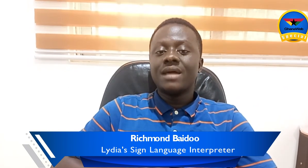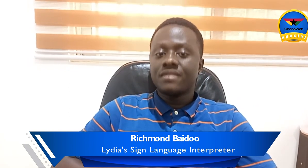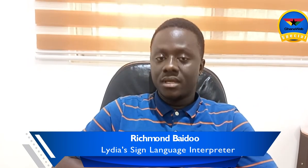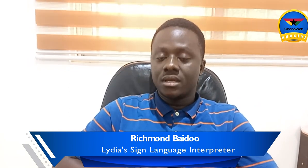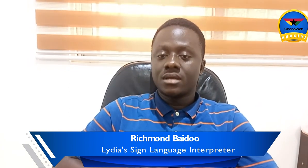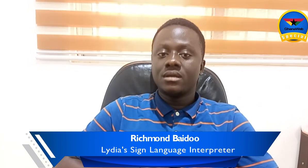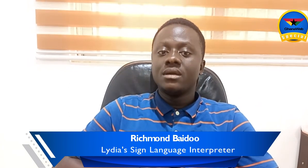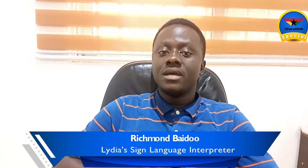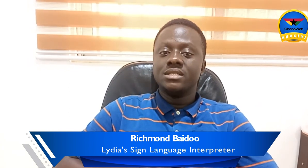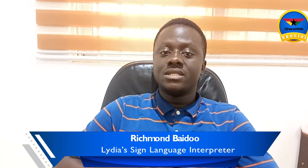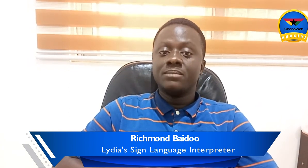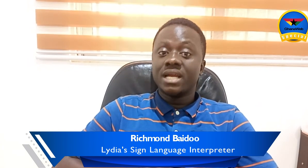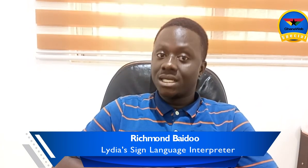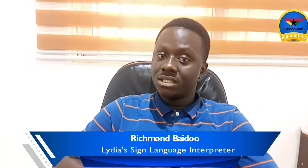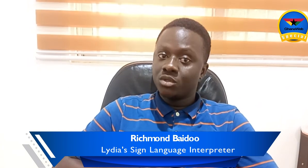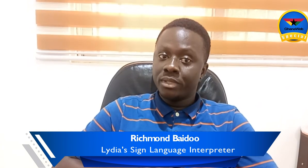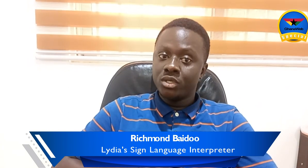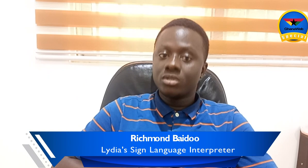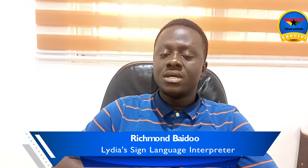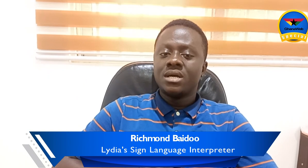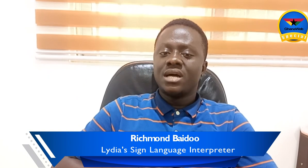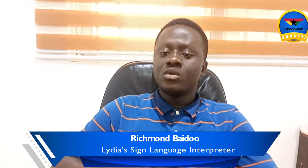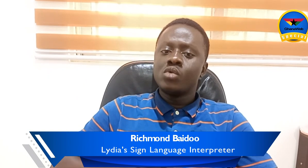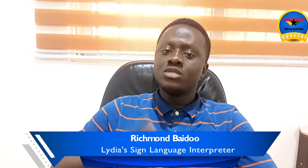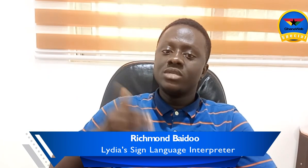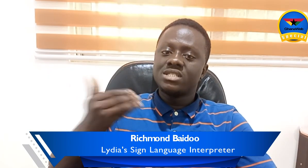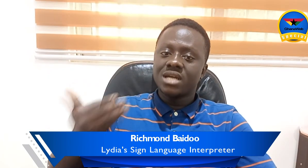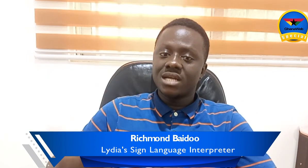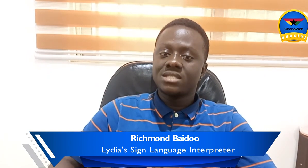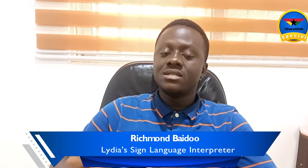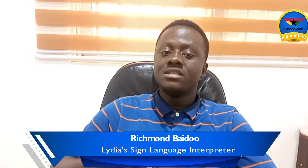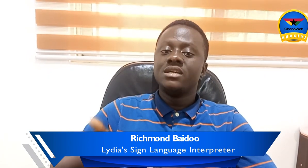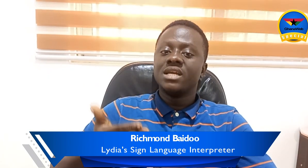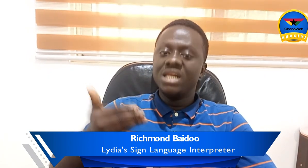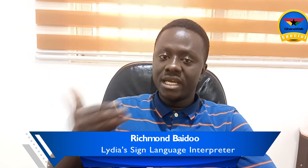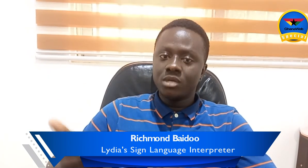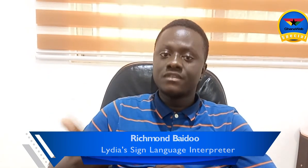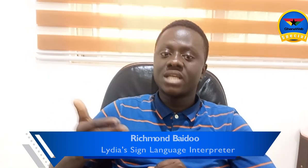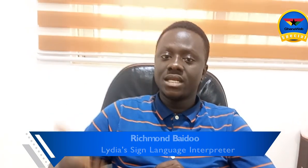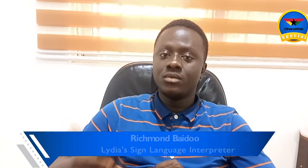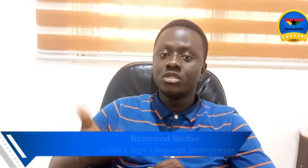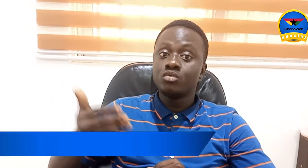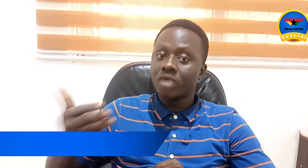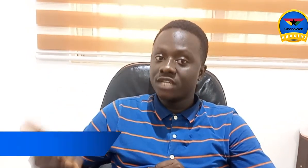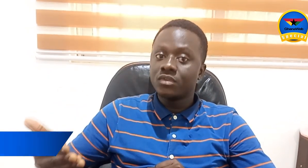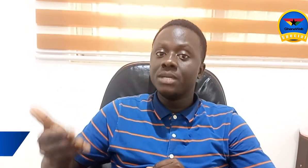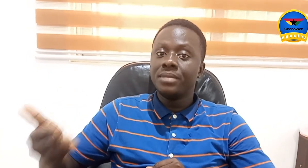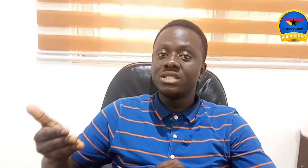think, and in my candid opinion, I think once we start the learning of sign language right from the basic